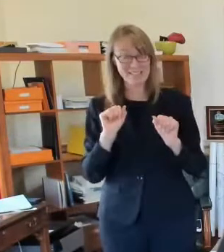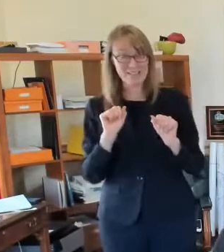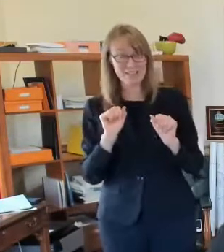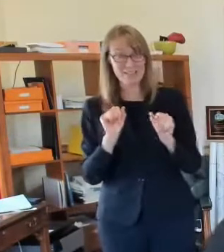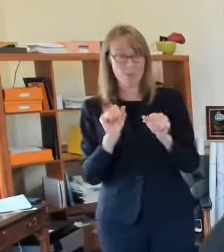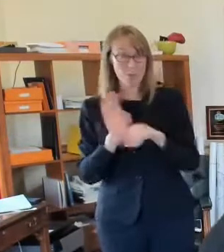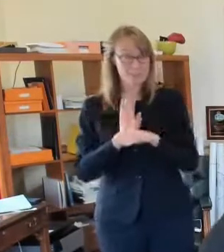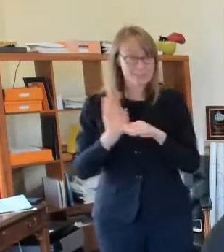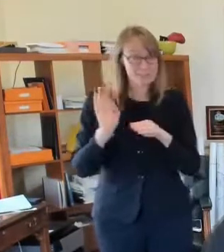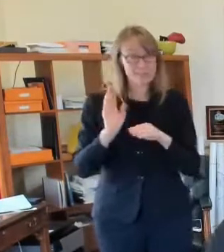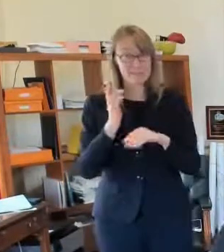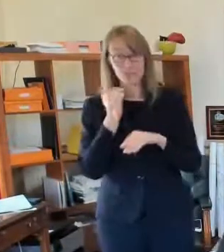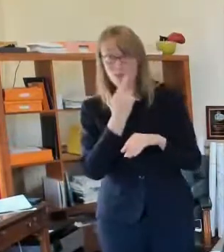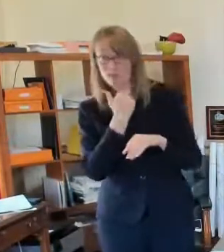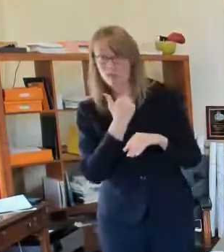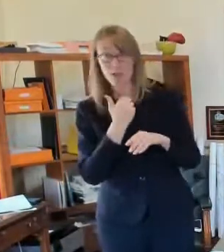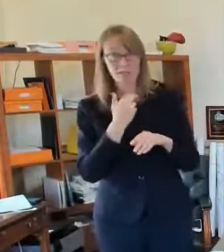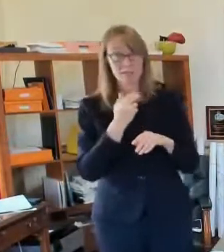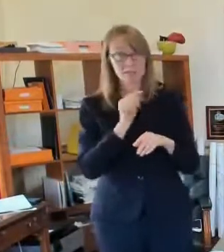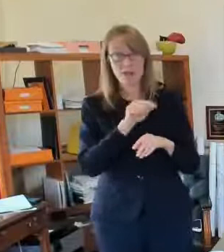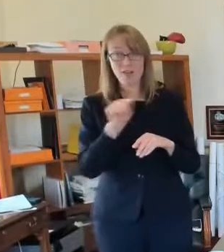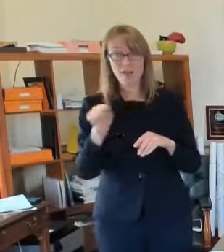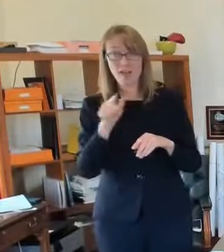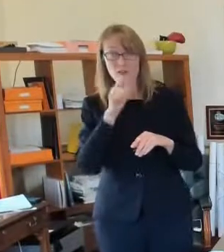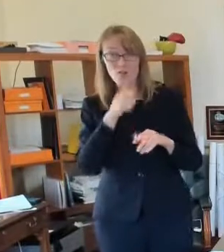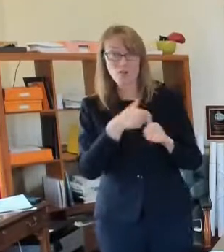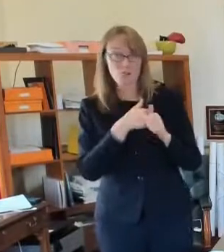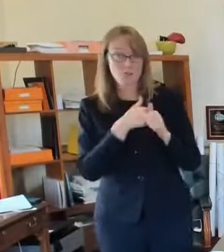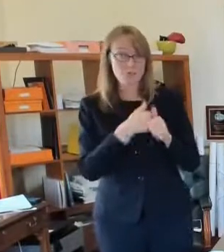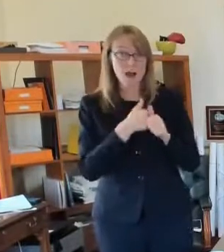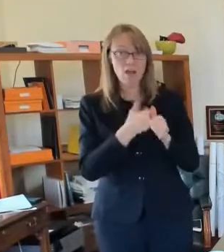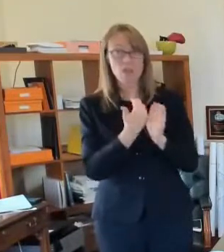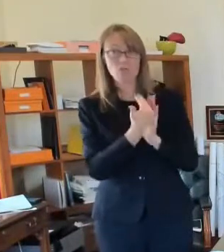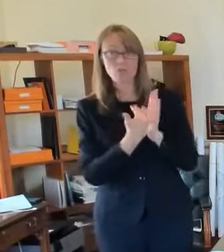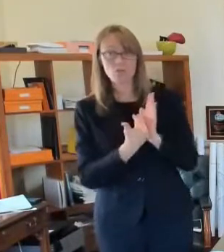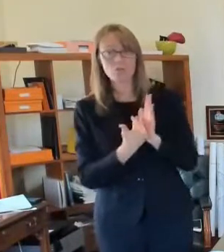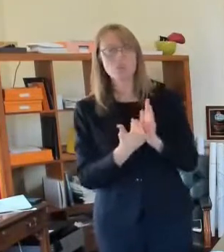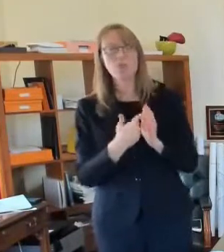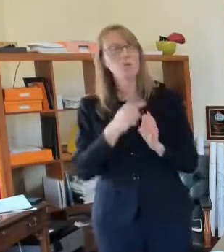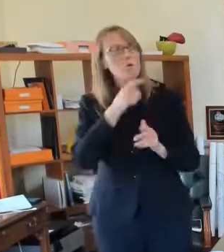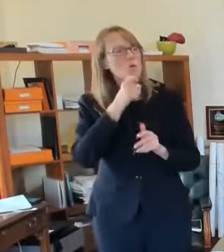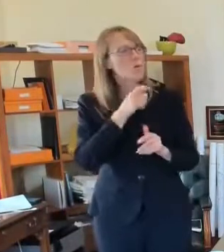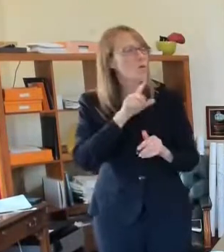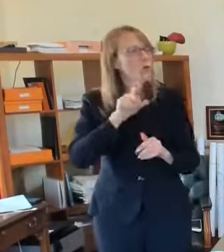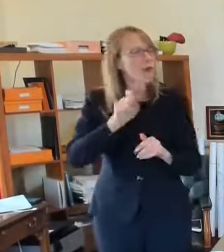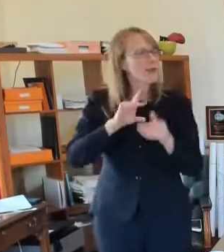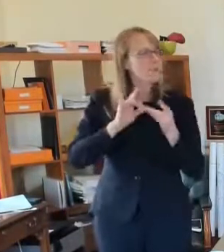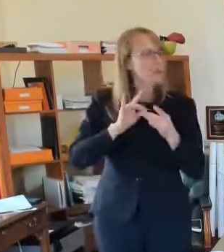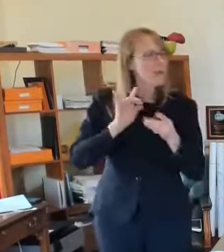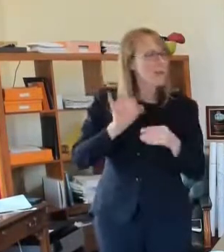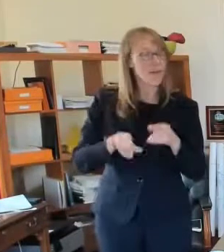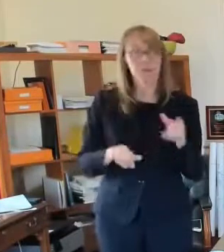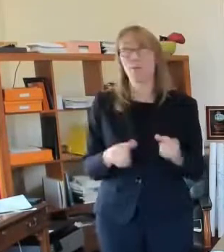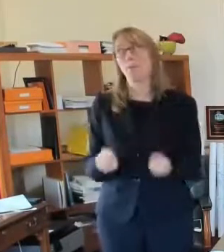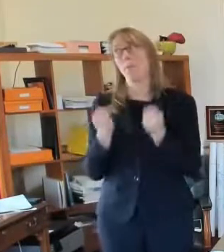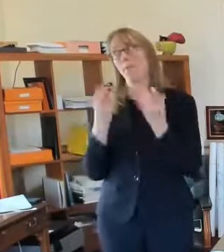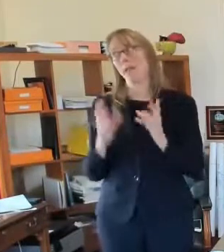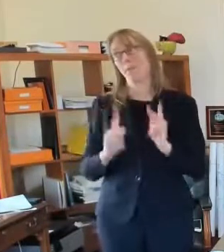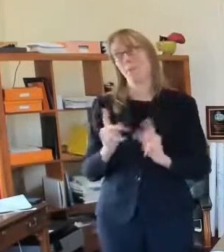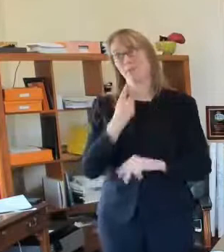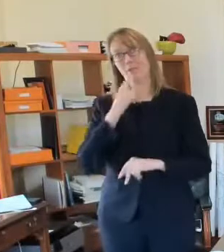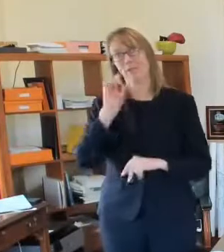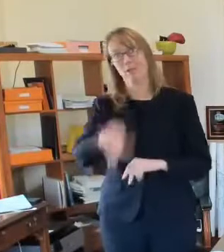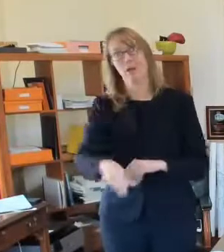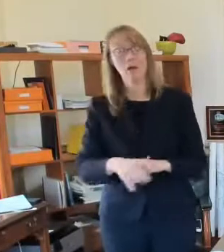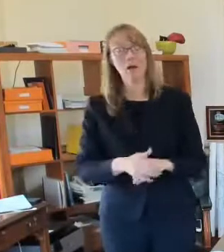well thank you whose question or whose comment was that many okay many comments absolutely i mean you know